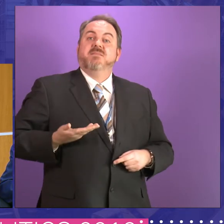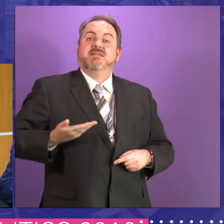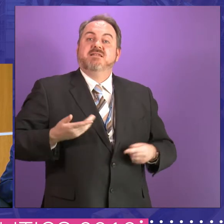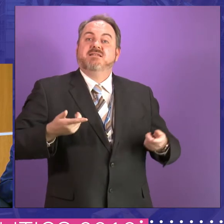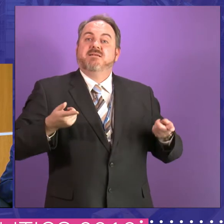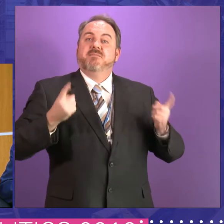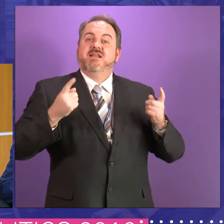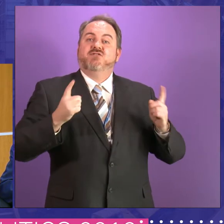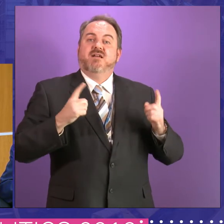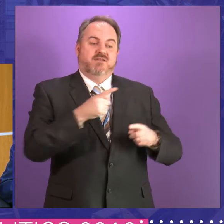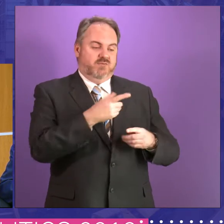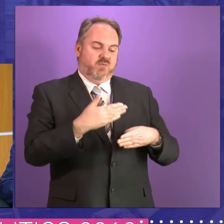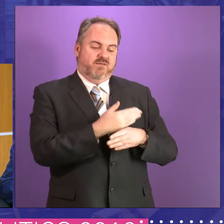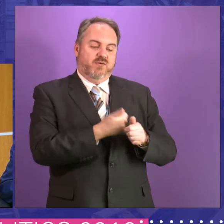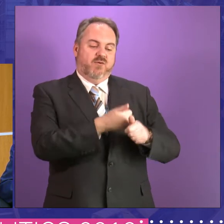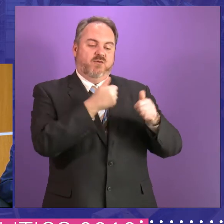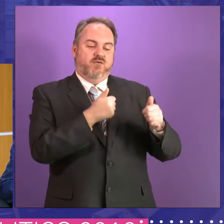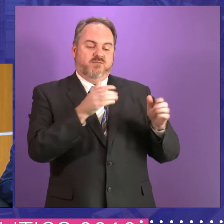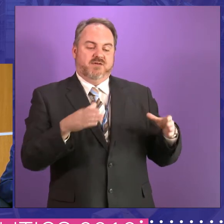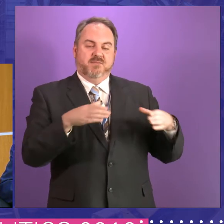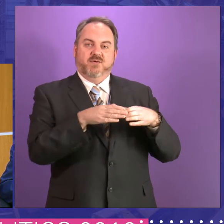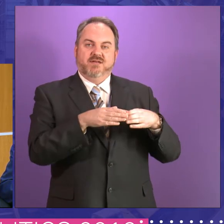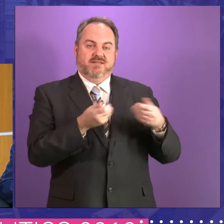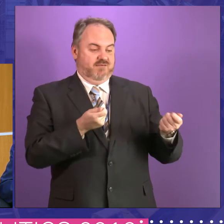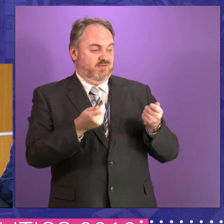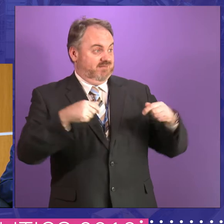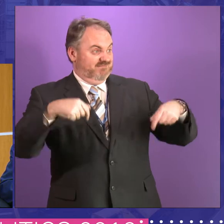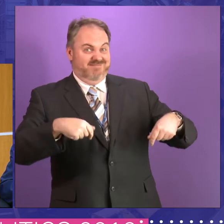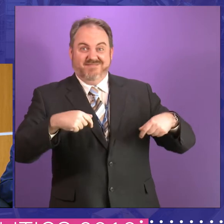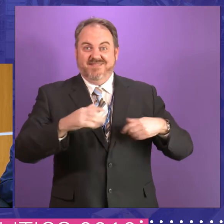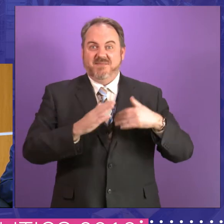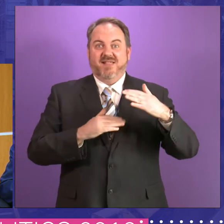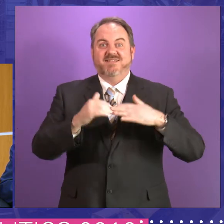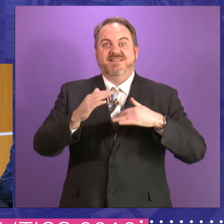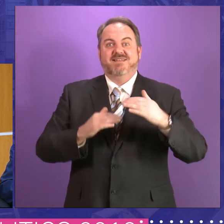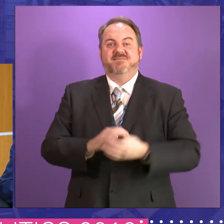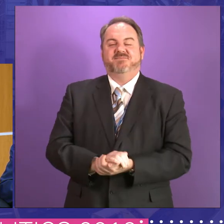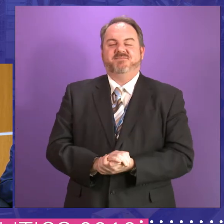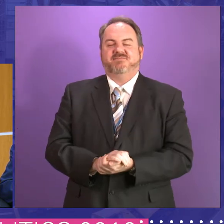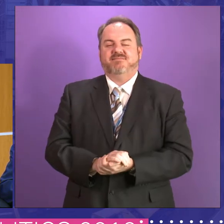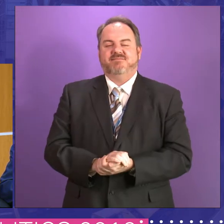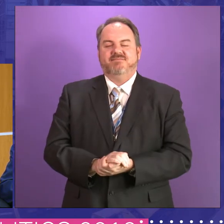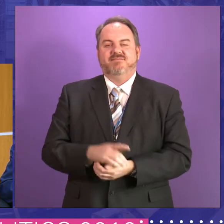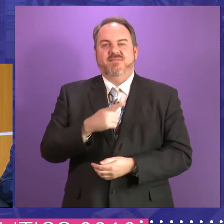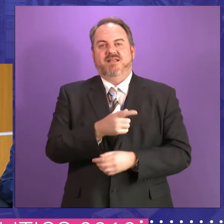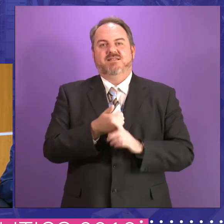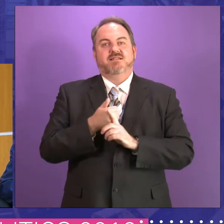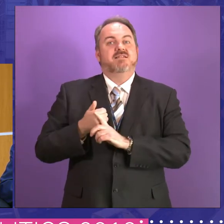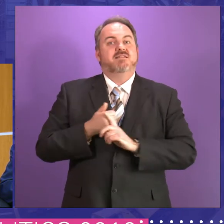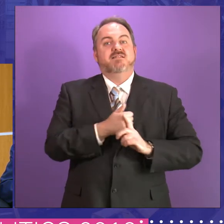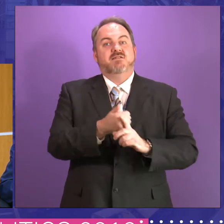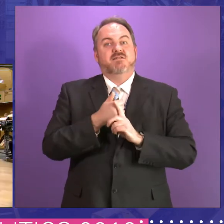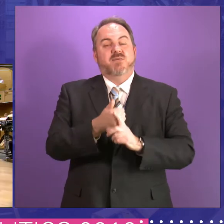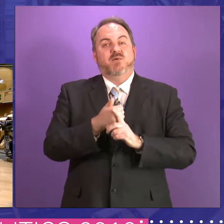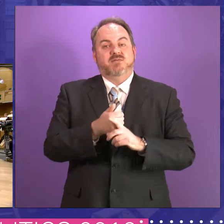also served on the corporate body, which is the body that governs the running of this building and the support network that we need to